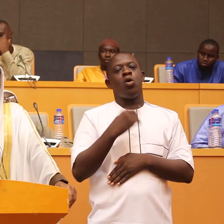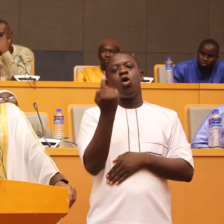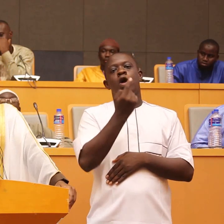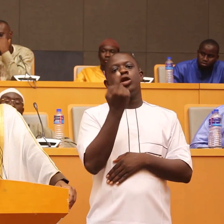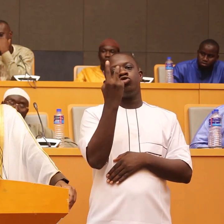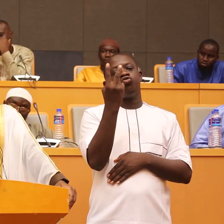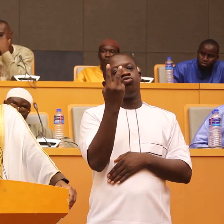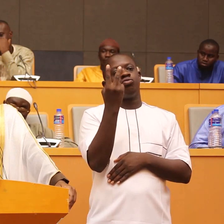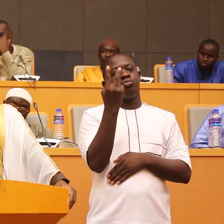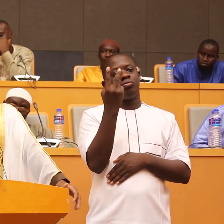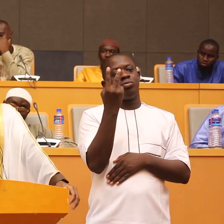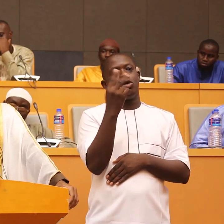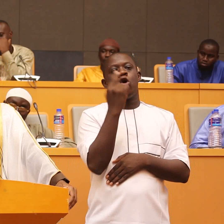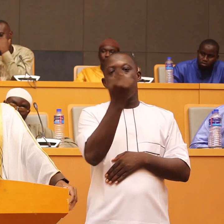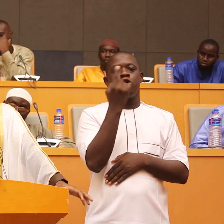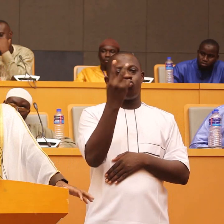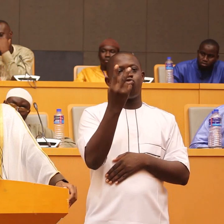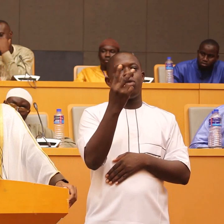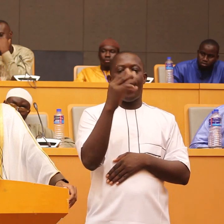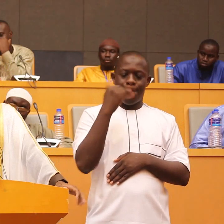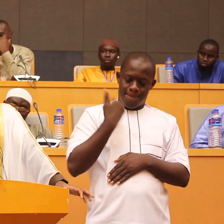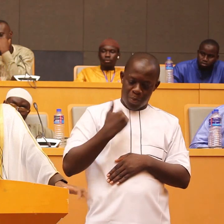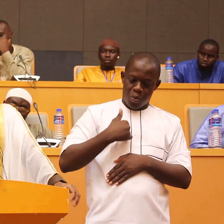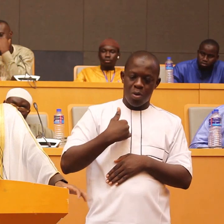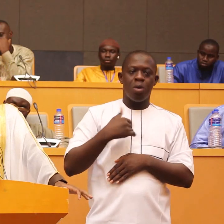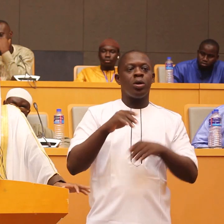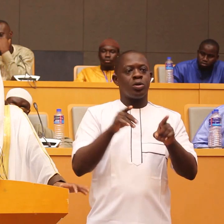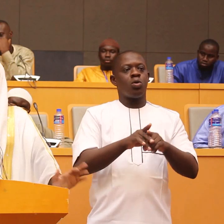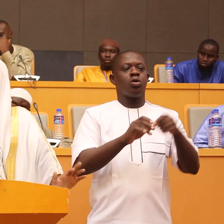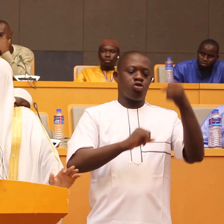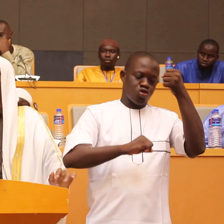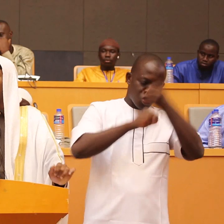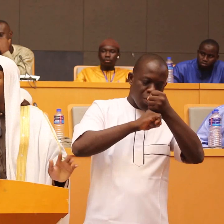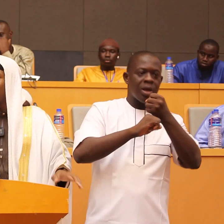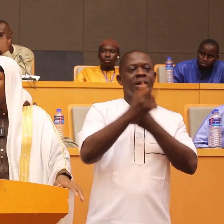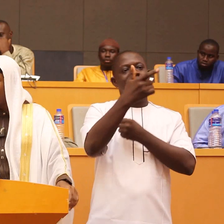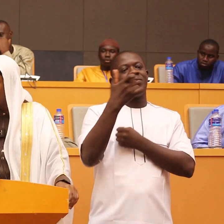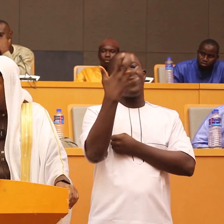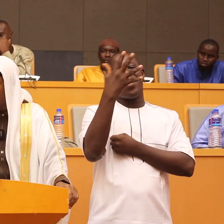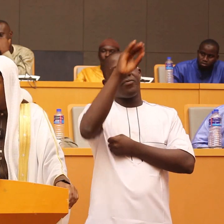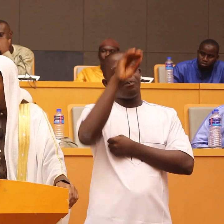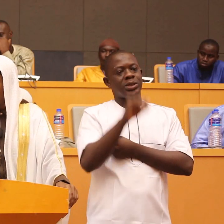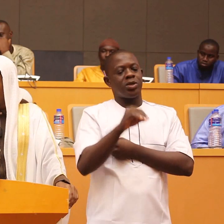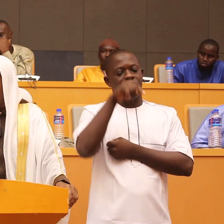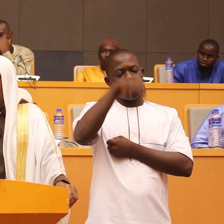people decided to cover or to sponsor 75% of this event